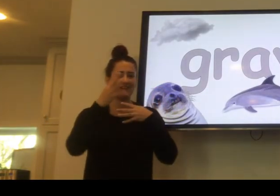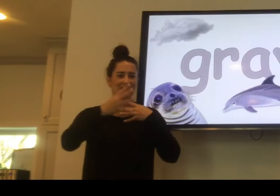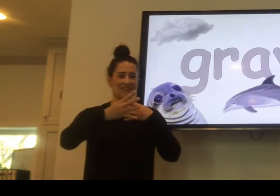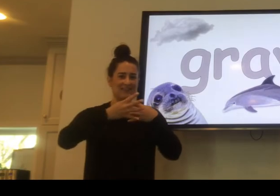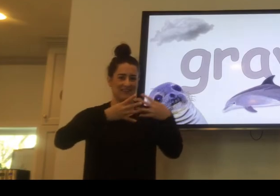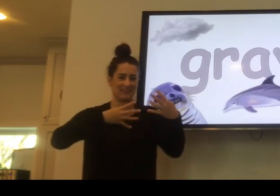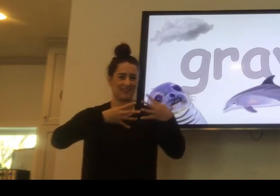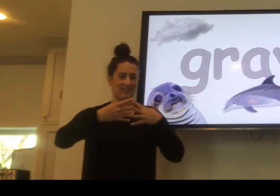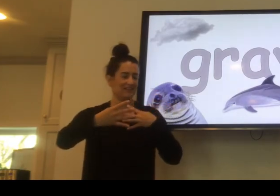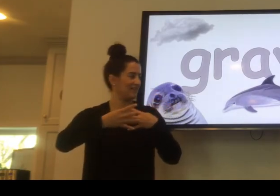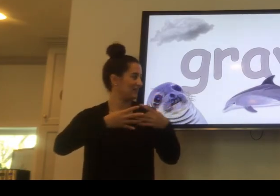Seals are gray.